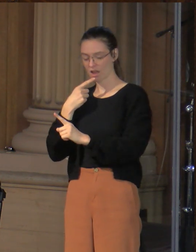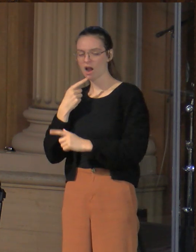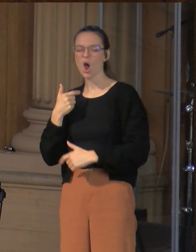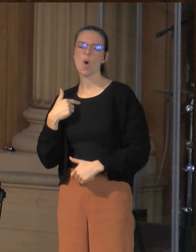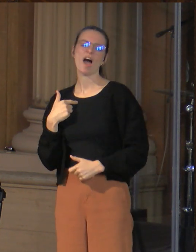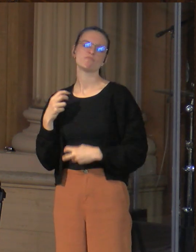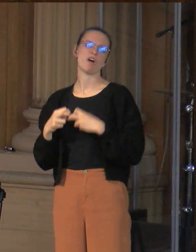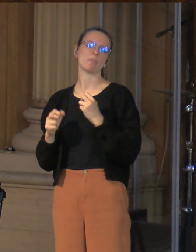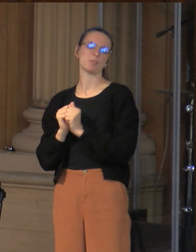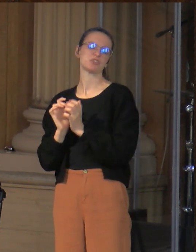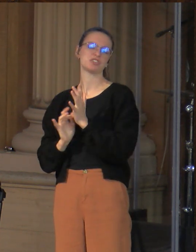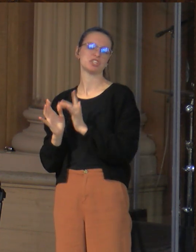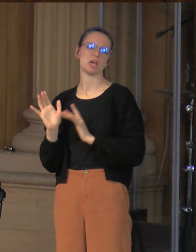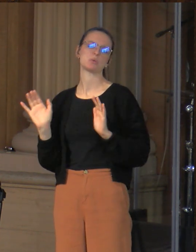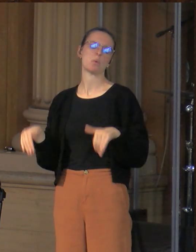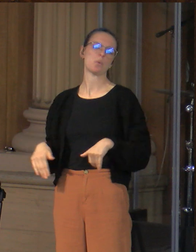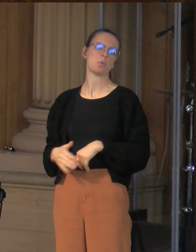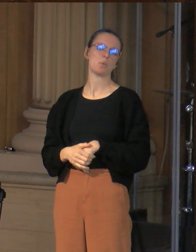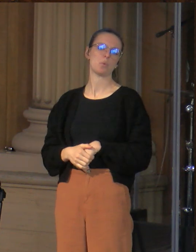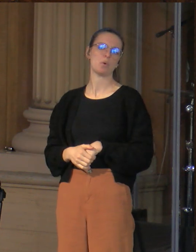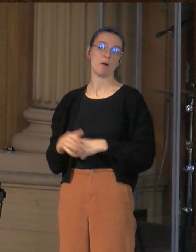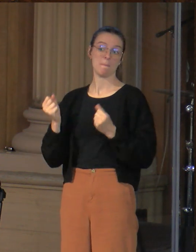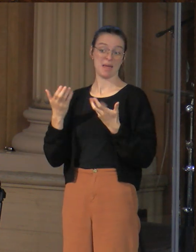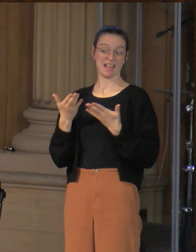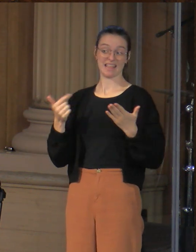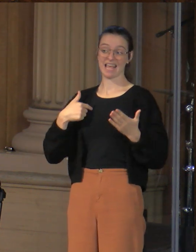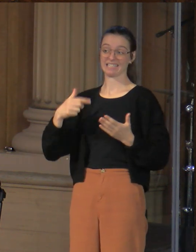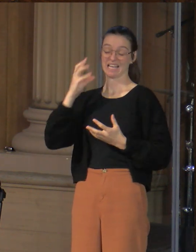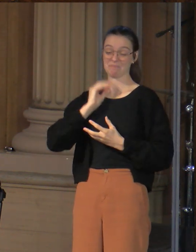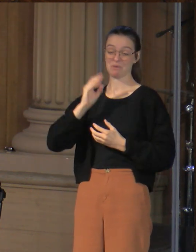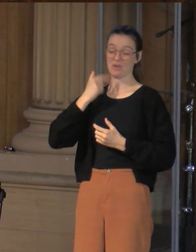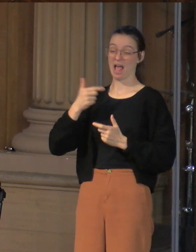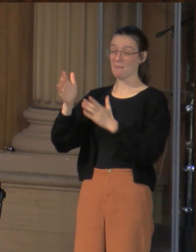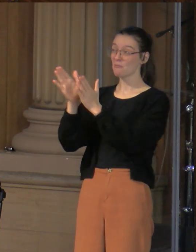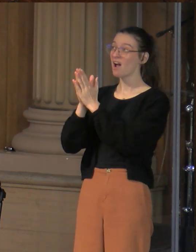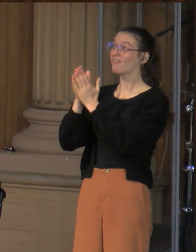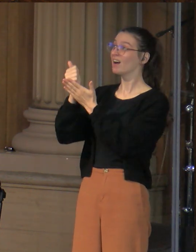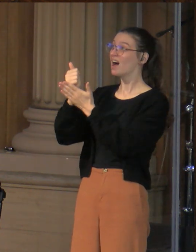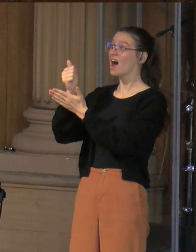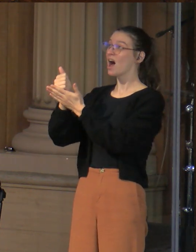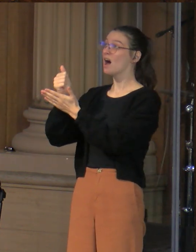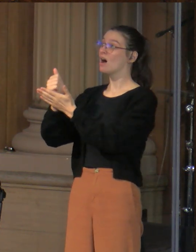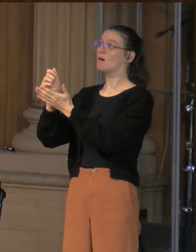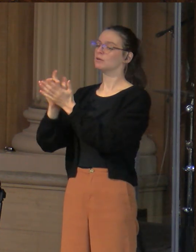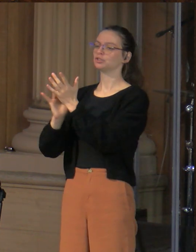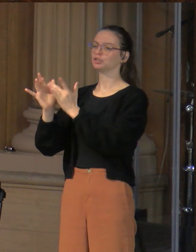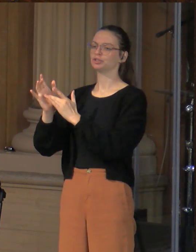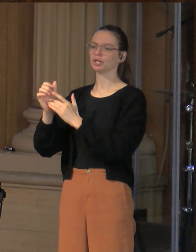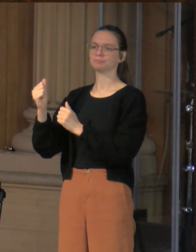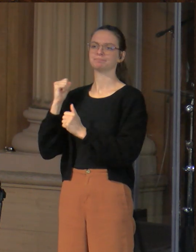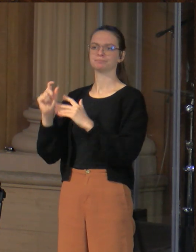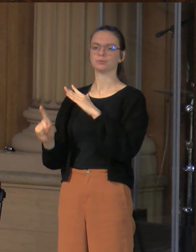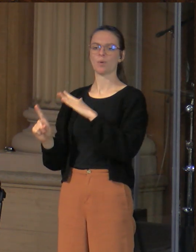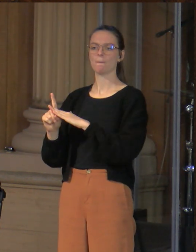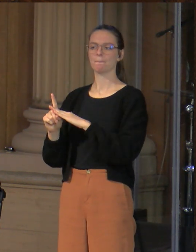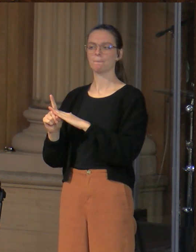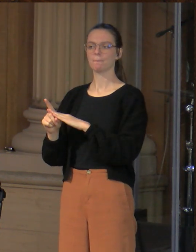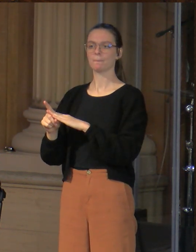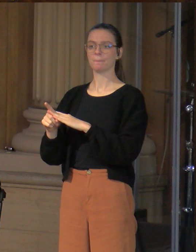There's a lot of stuff I went through that I prayed, and I didn't see Jesus show up. And his response to that is, and you can't tell